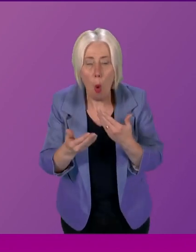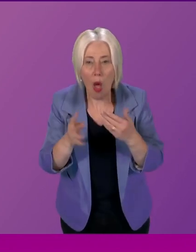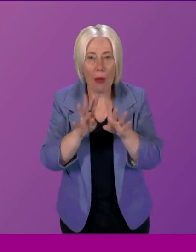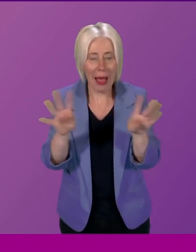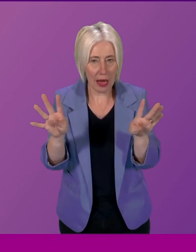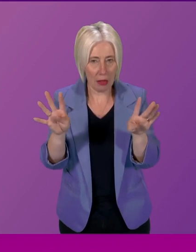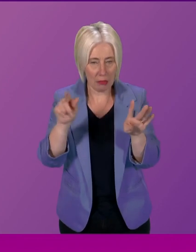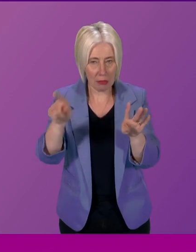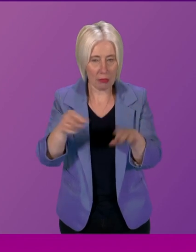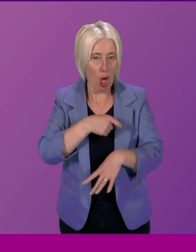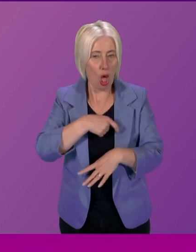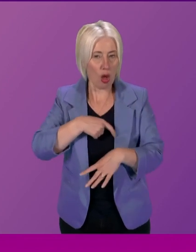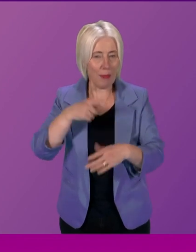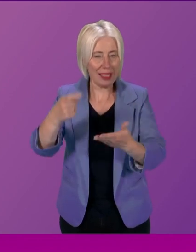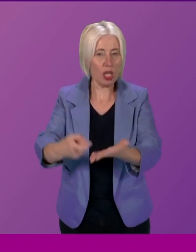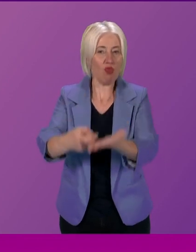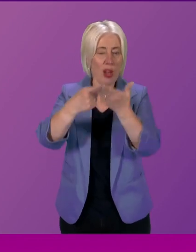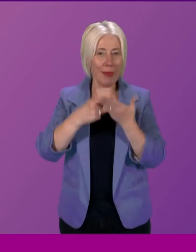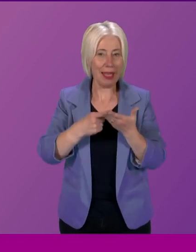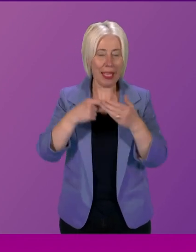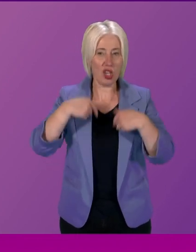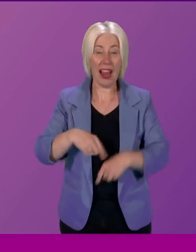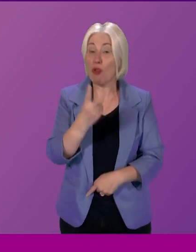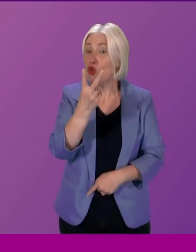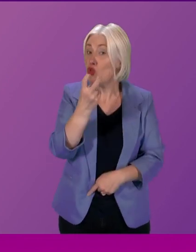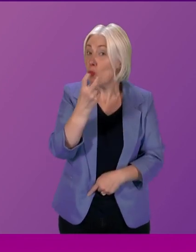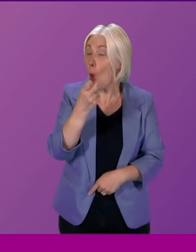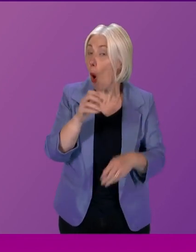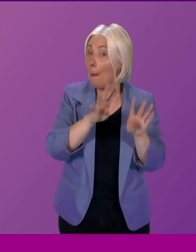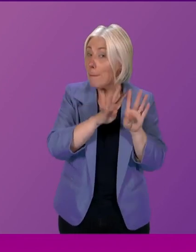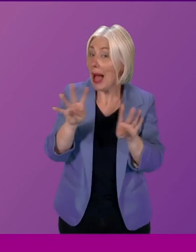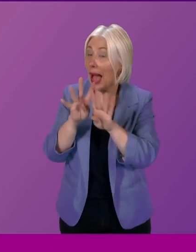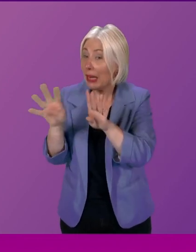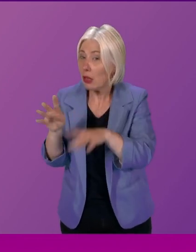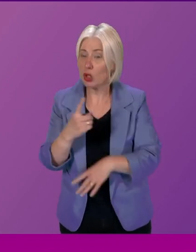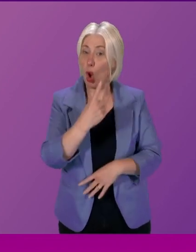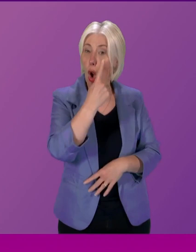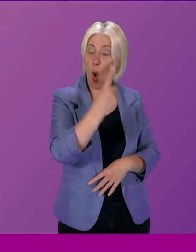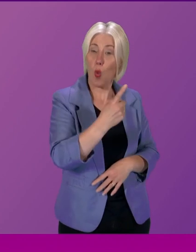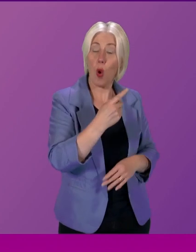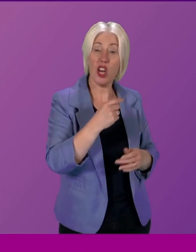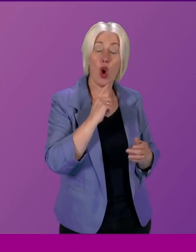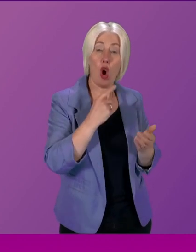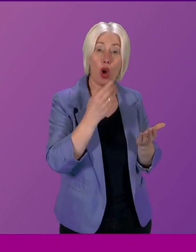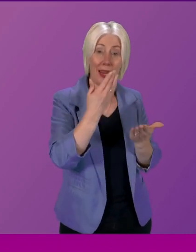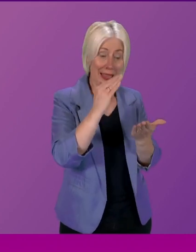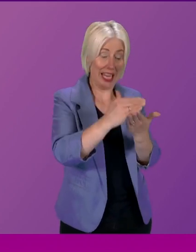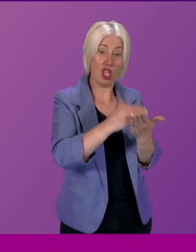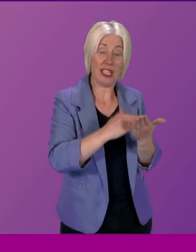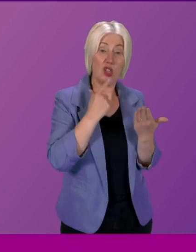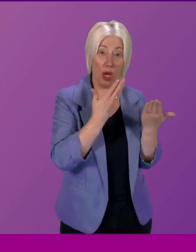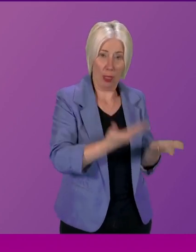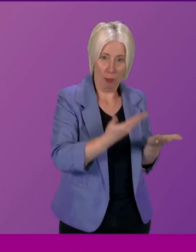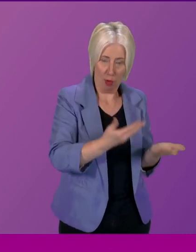recommendation for the Parliament to run two further panels, one on an existing piece of legislation and one on a current